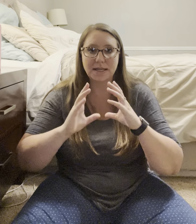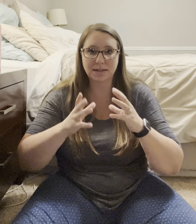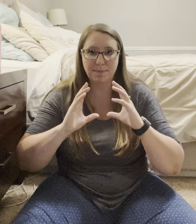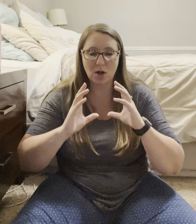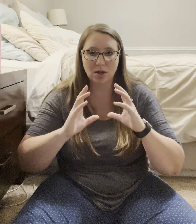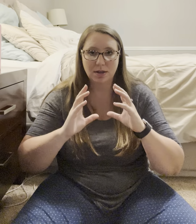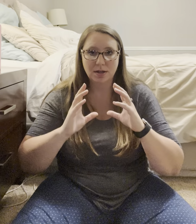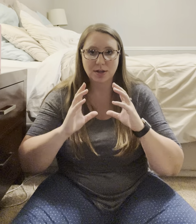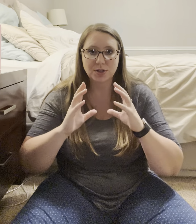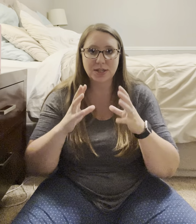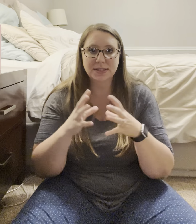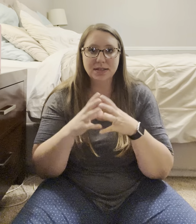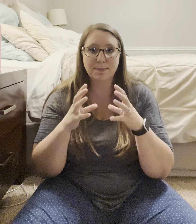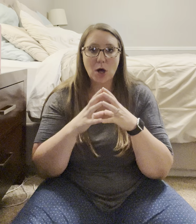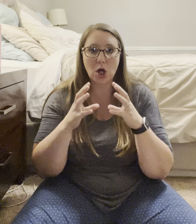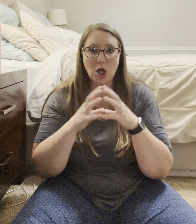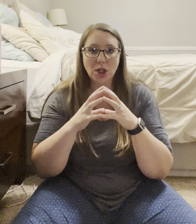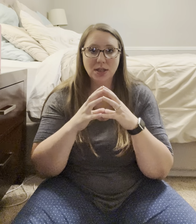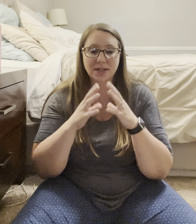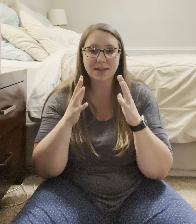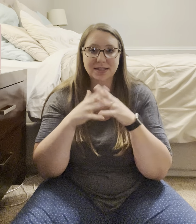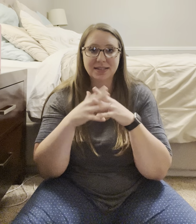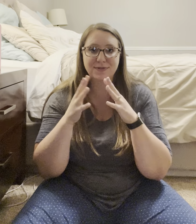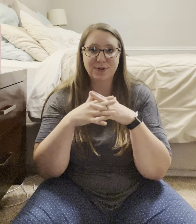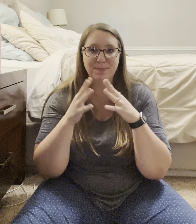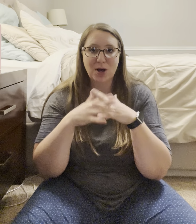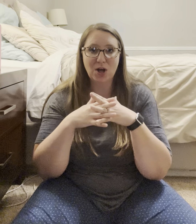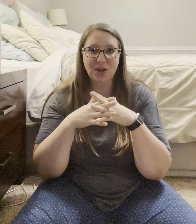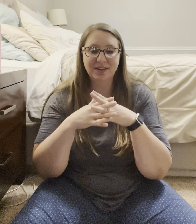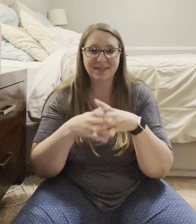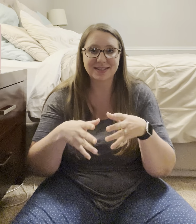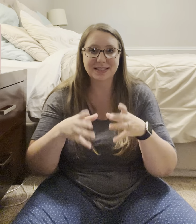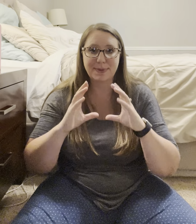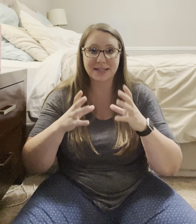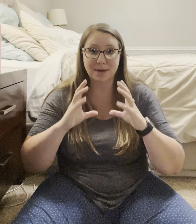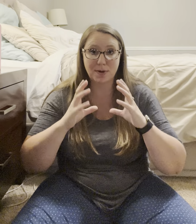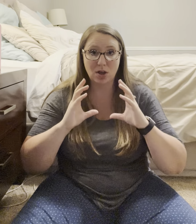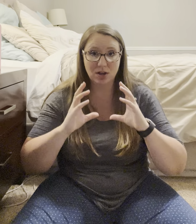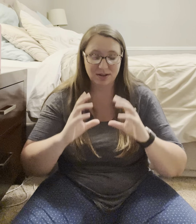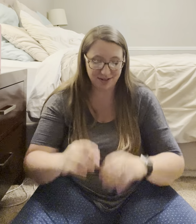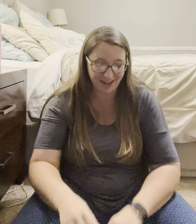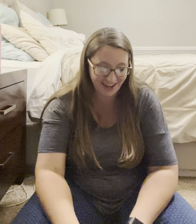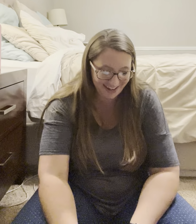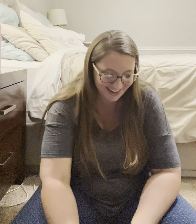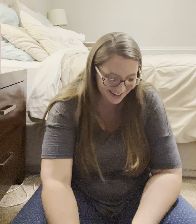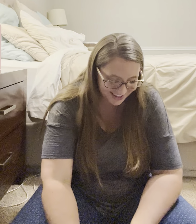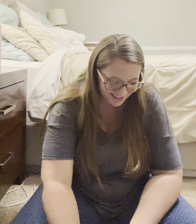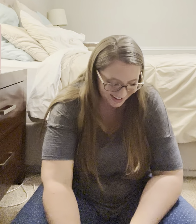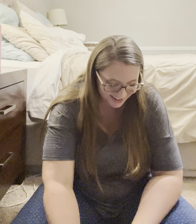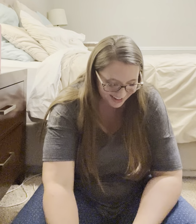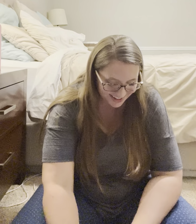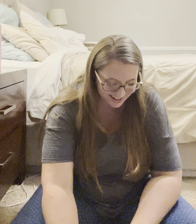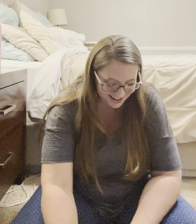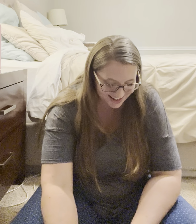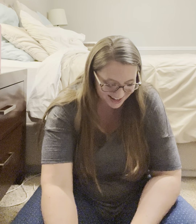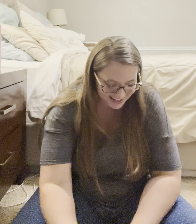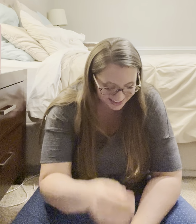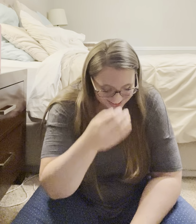Basketball. Basketball. So, this is ball. This is football. This is basketball. Okay. Uh, next